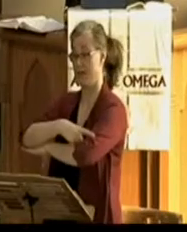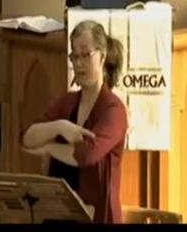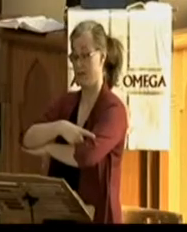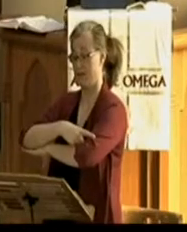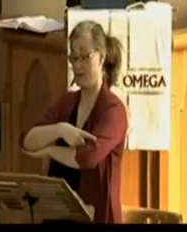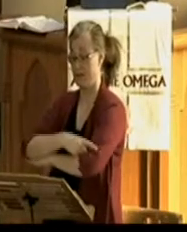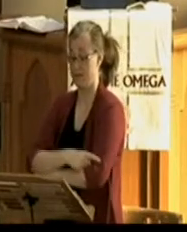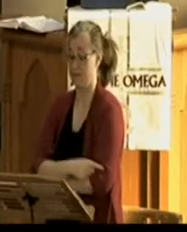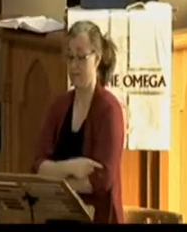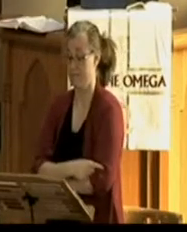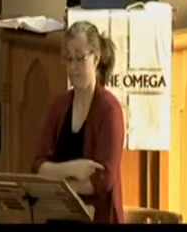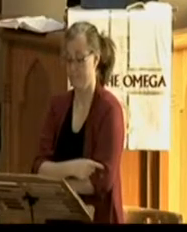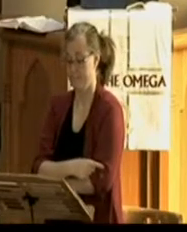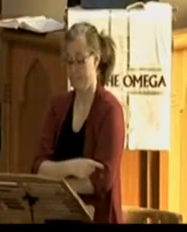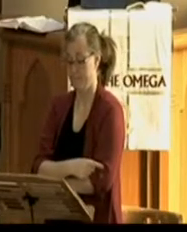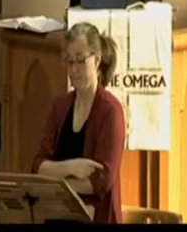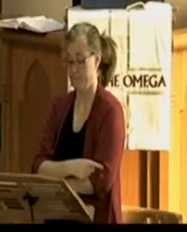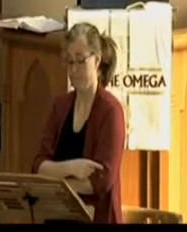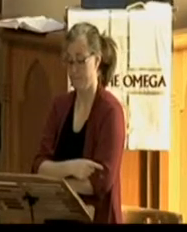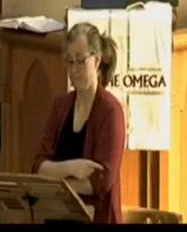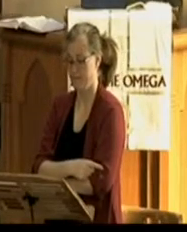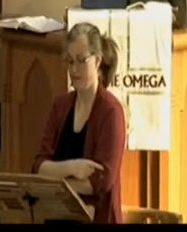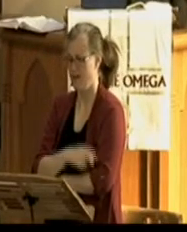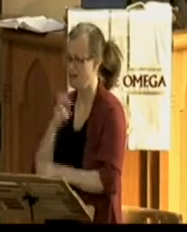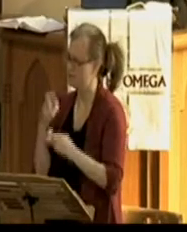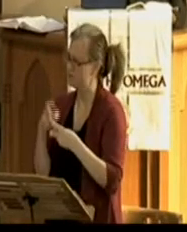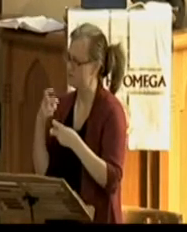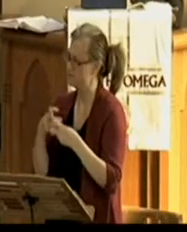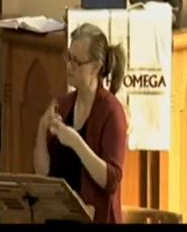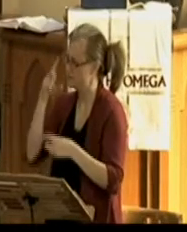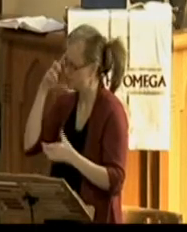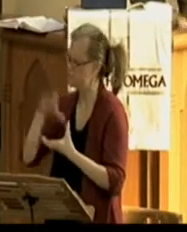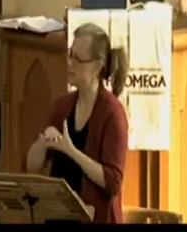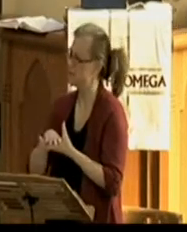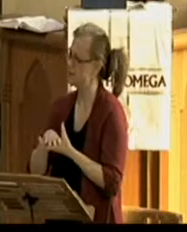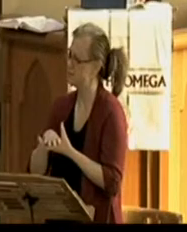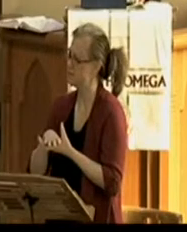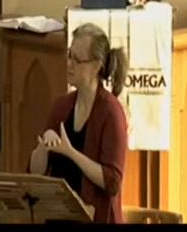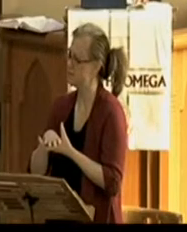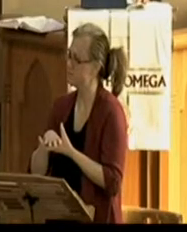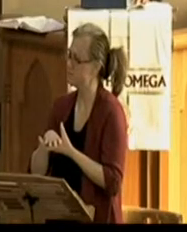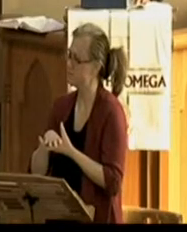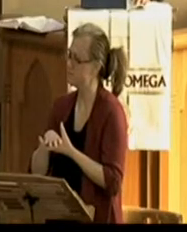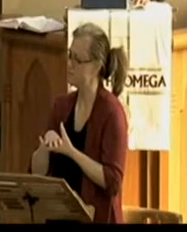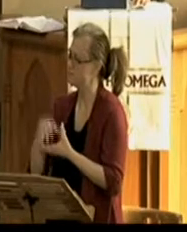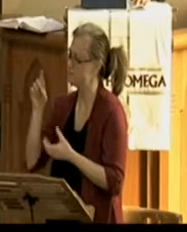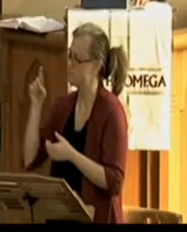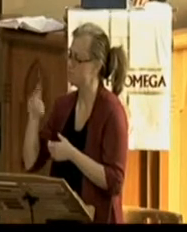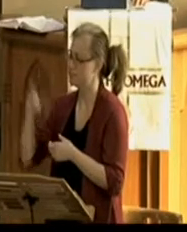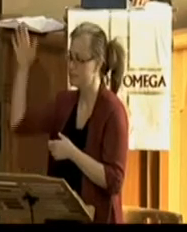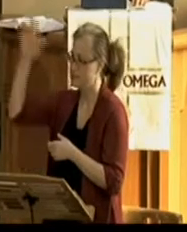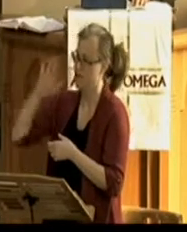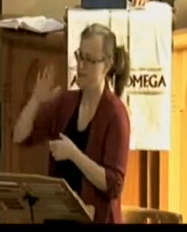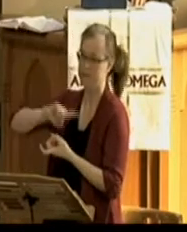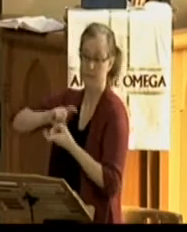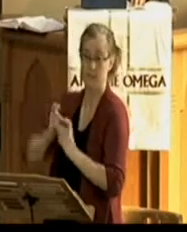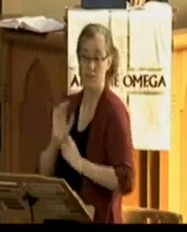It takes God changing our hearts. And so we're going to look at one of the resurrection accounts today, John 20, verse